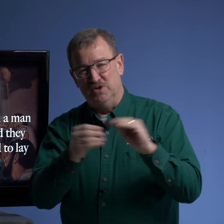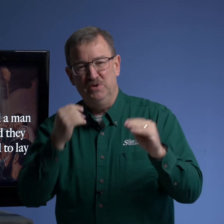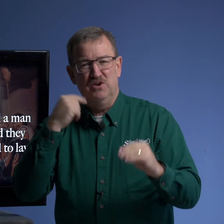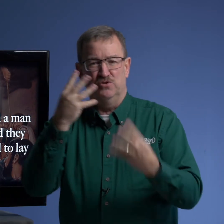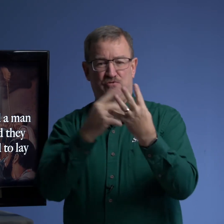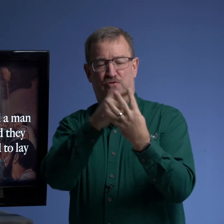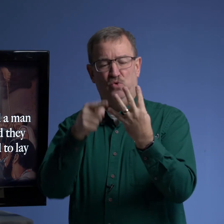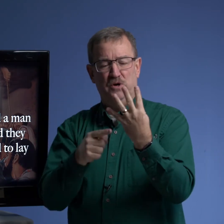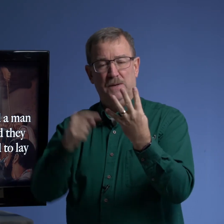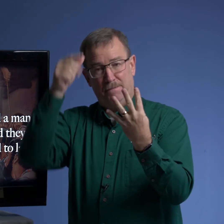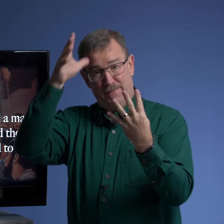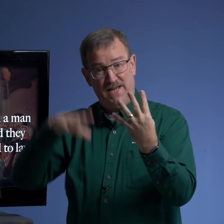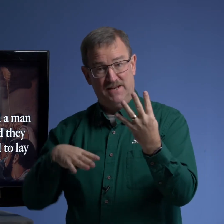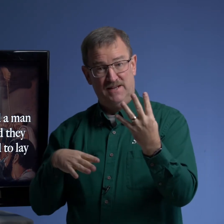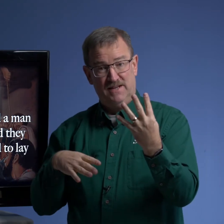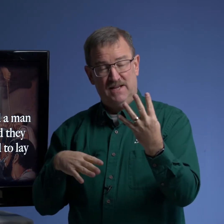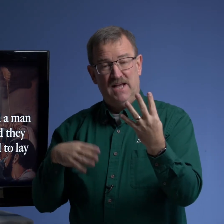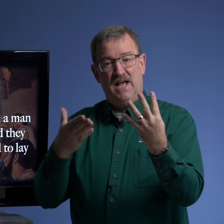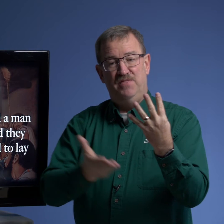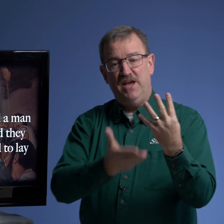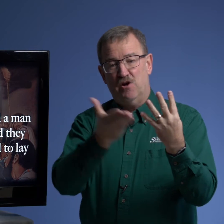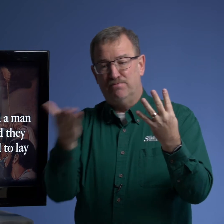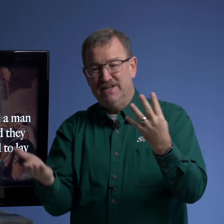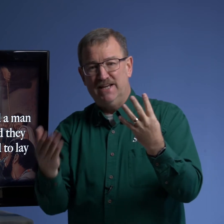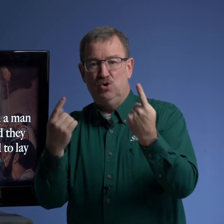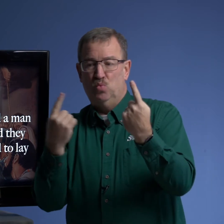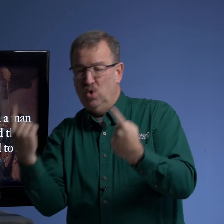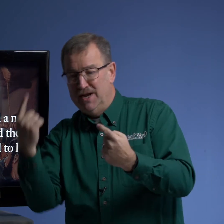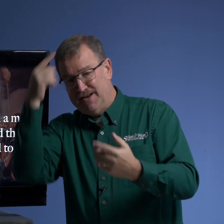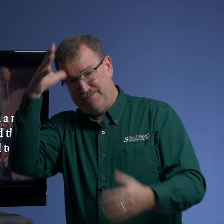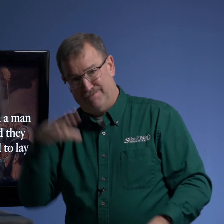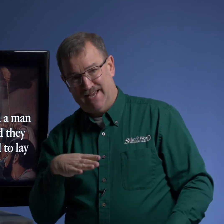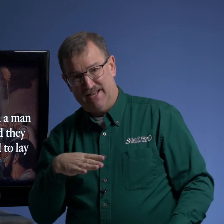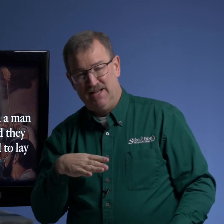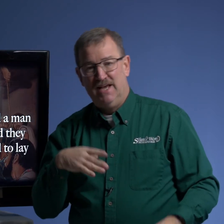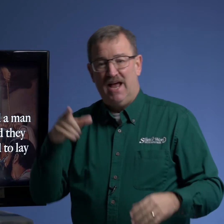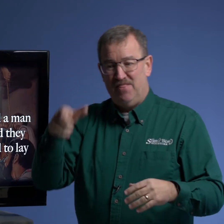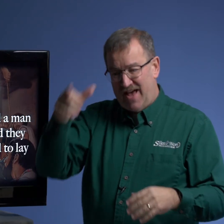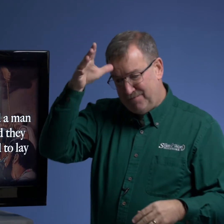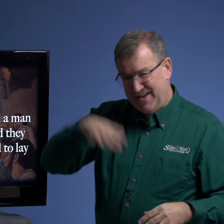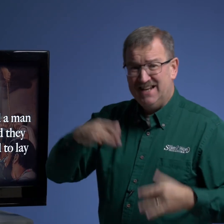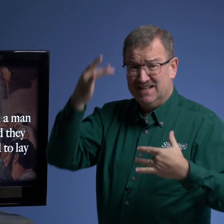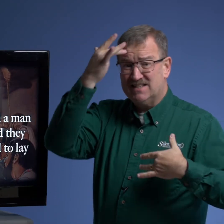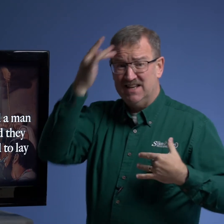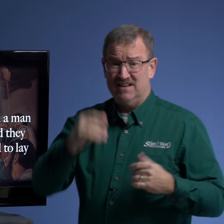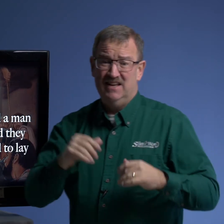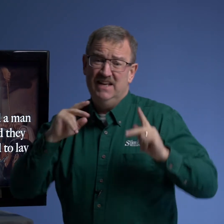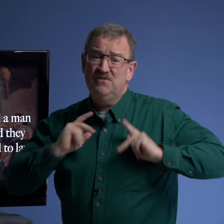we know there's four men and they are bringing one man and that man is sick he's